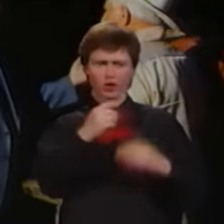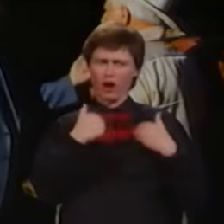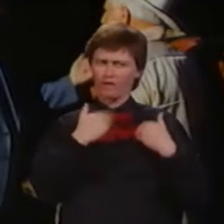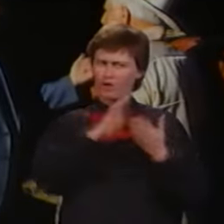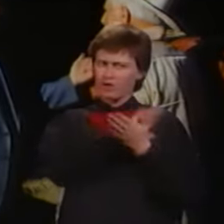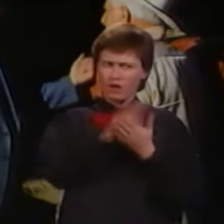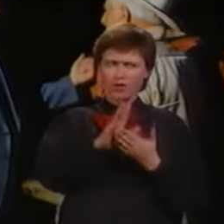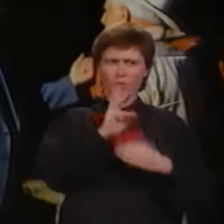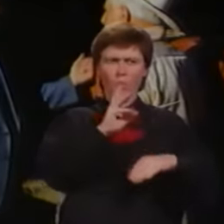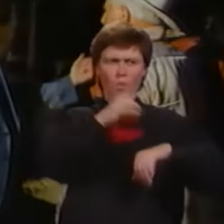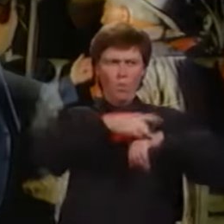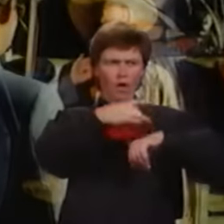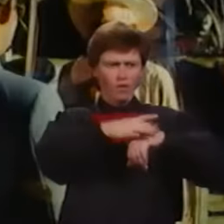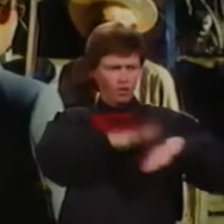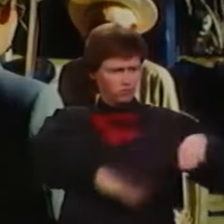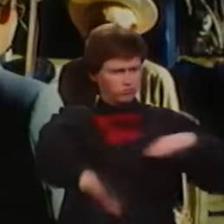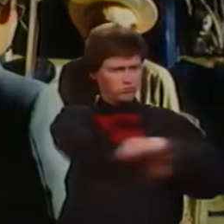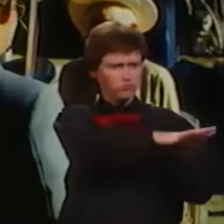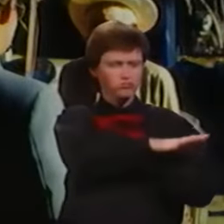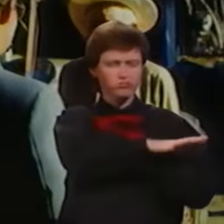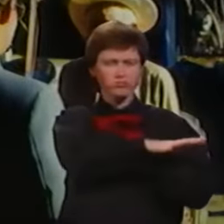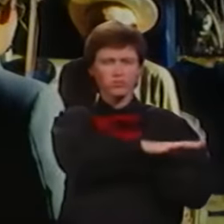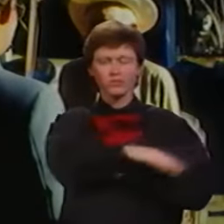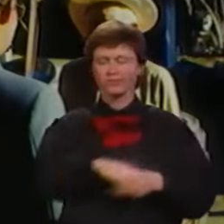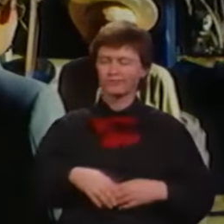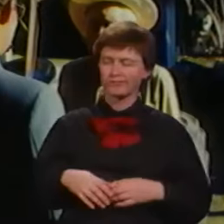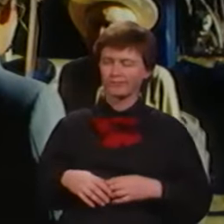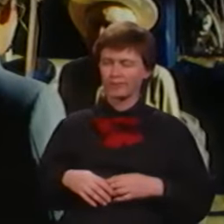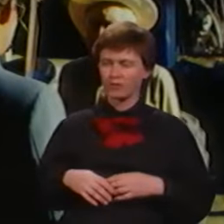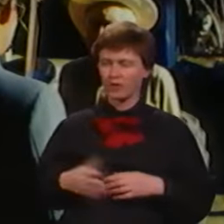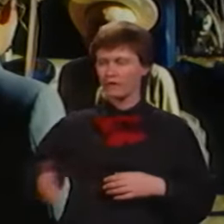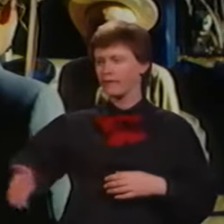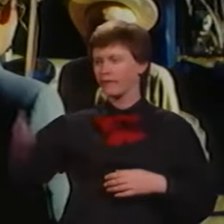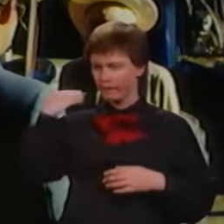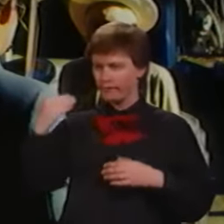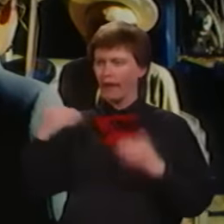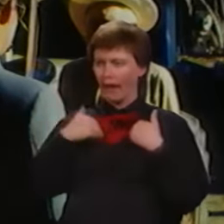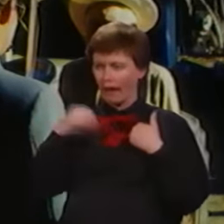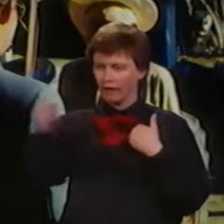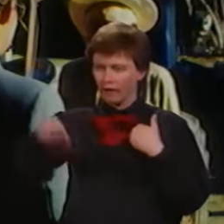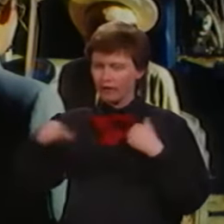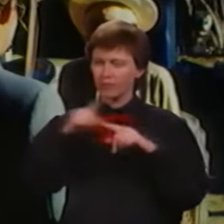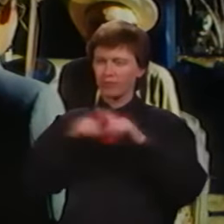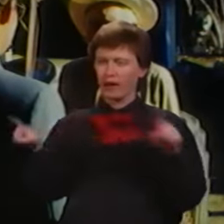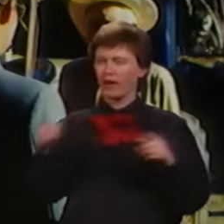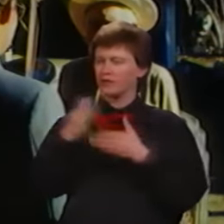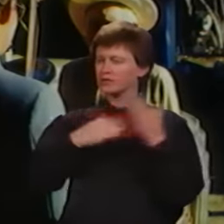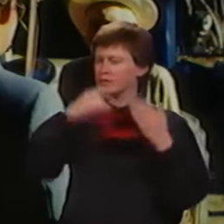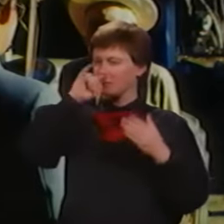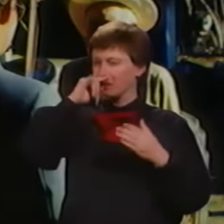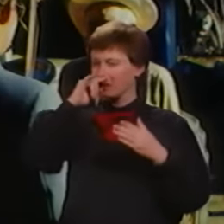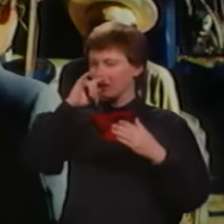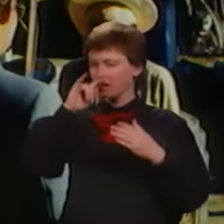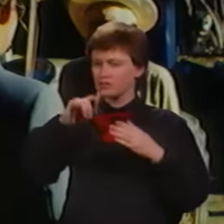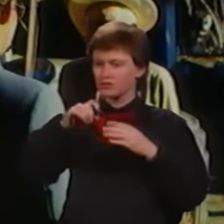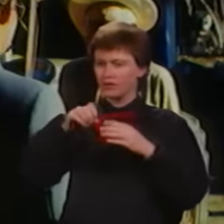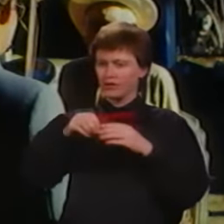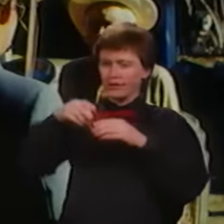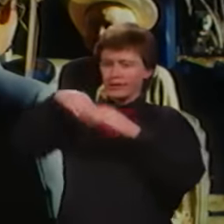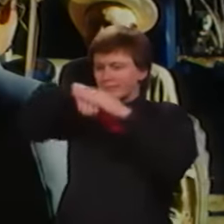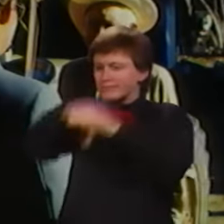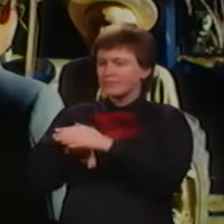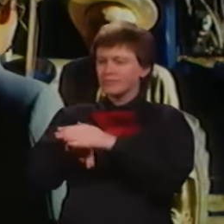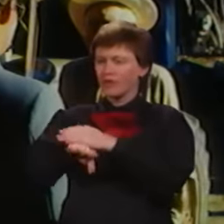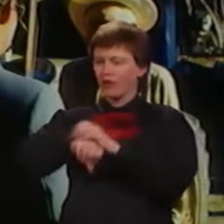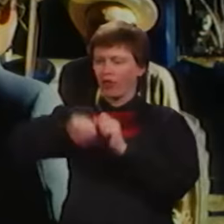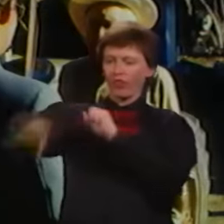watermelon patch. Huh. I had one. But some kids got into it and knocked the best melons off the vines.